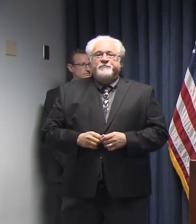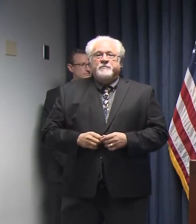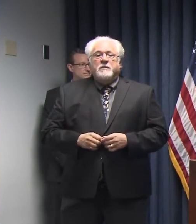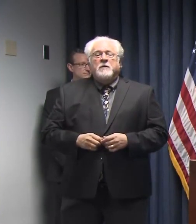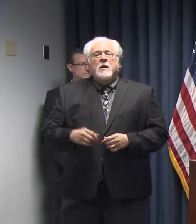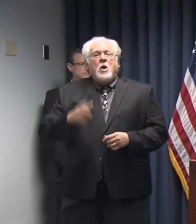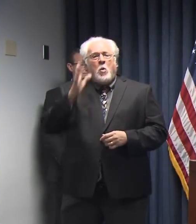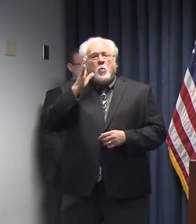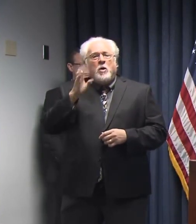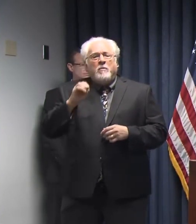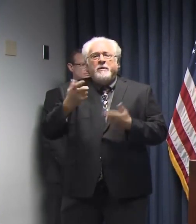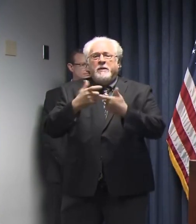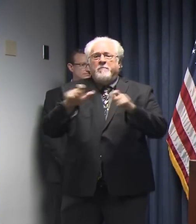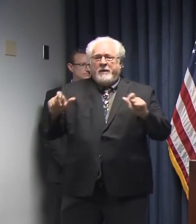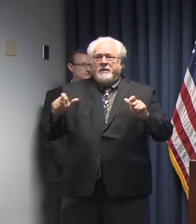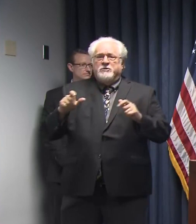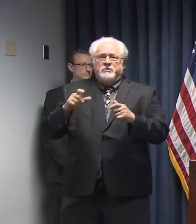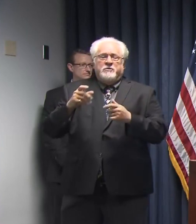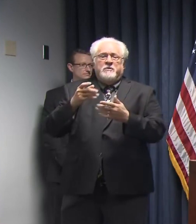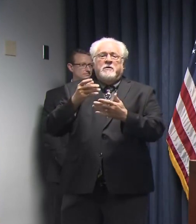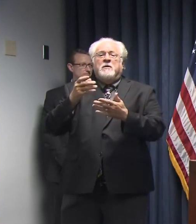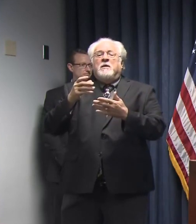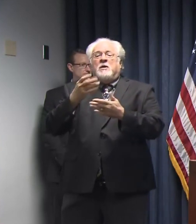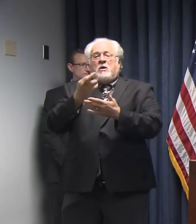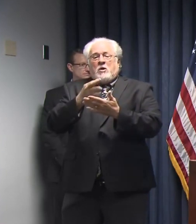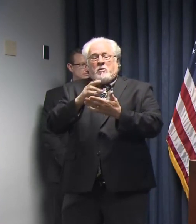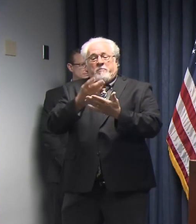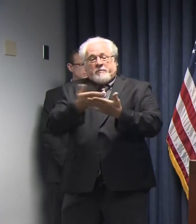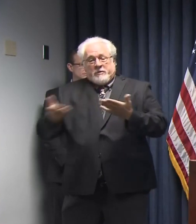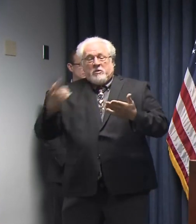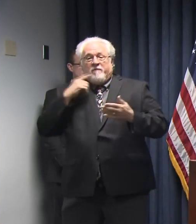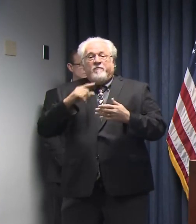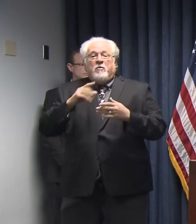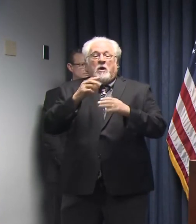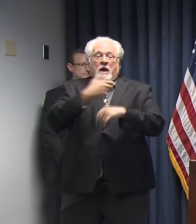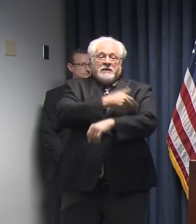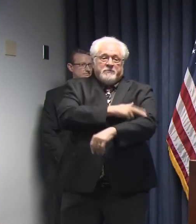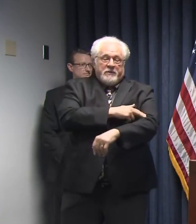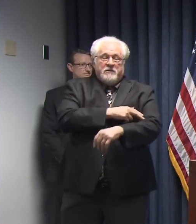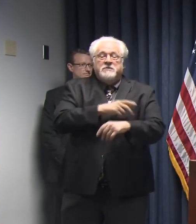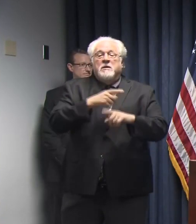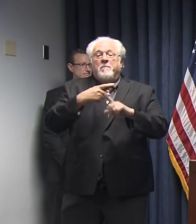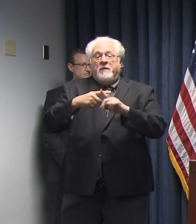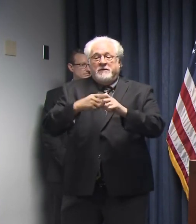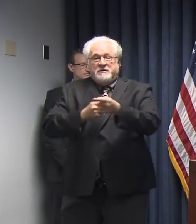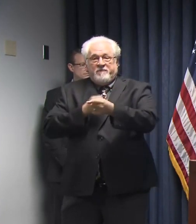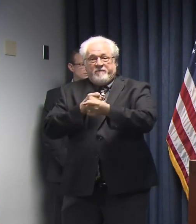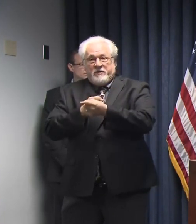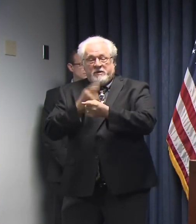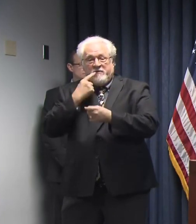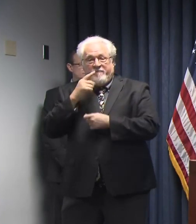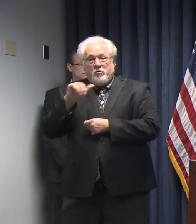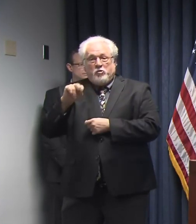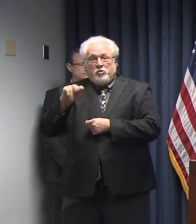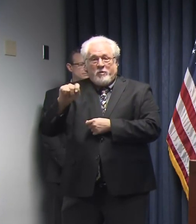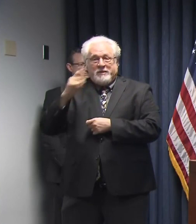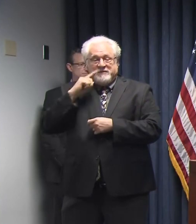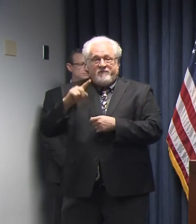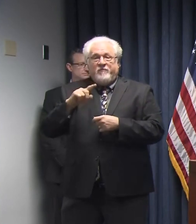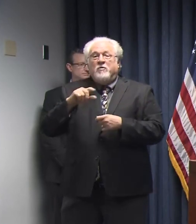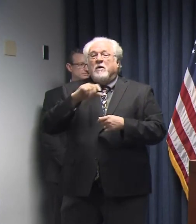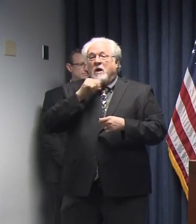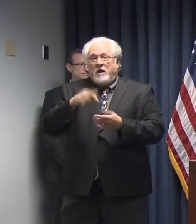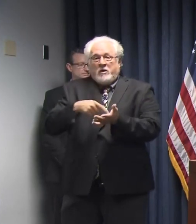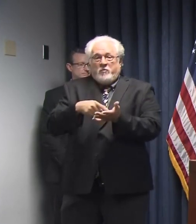There will be major resources for hospitals, including funding for grants to cover unreimbursed health care expenses and